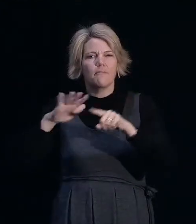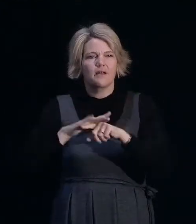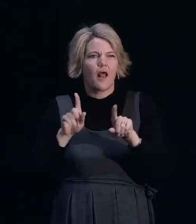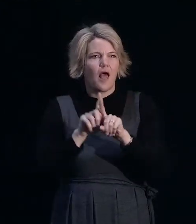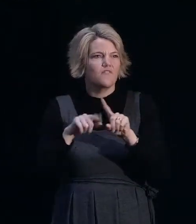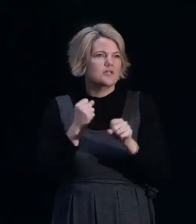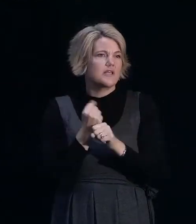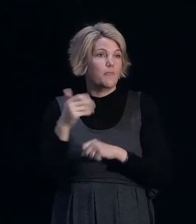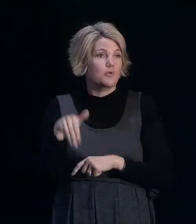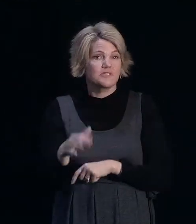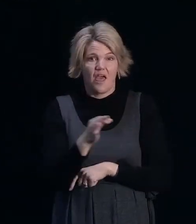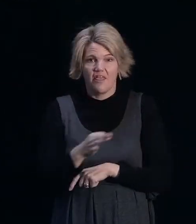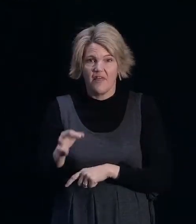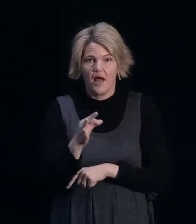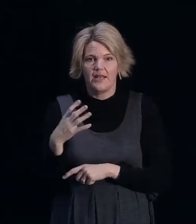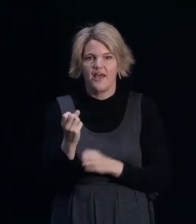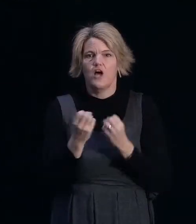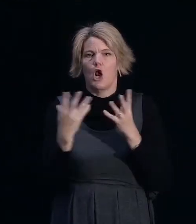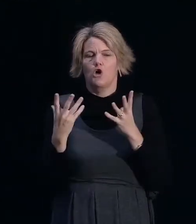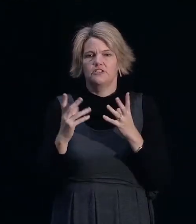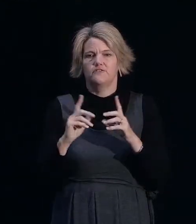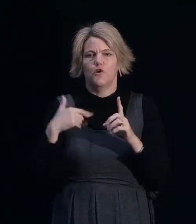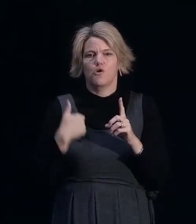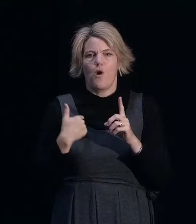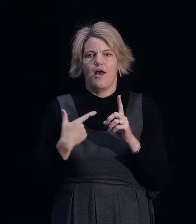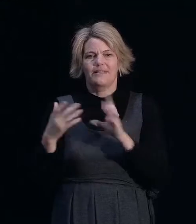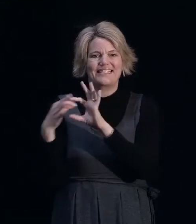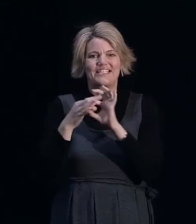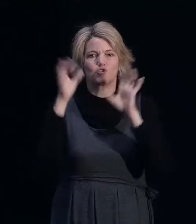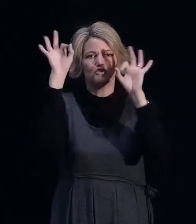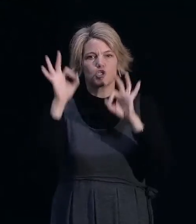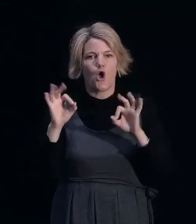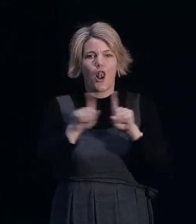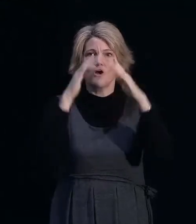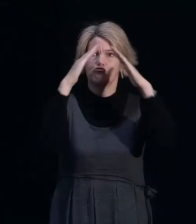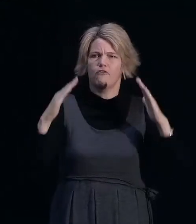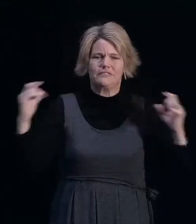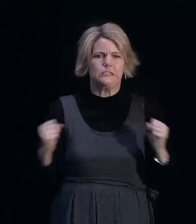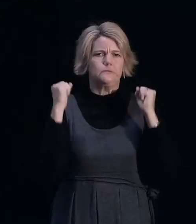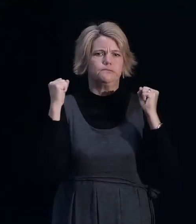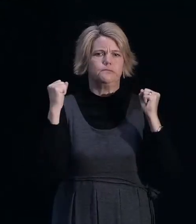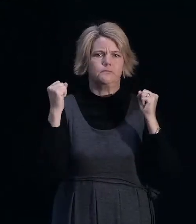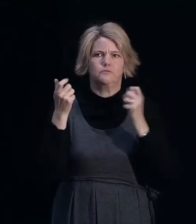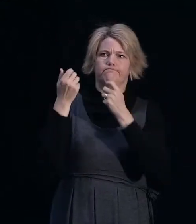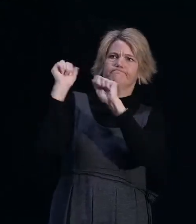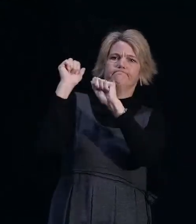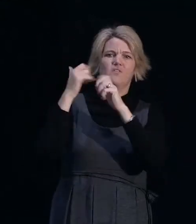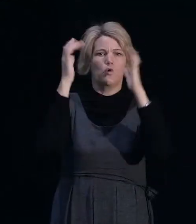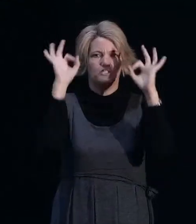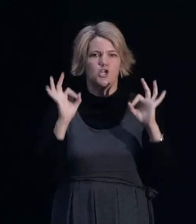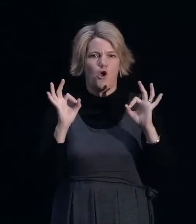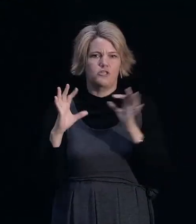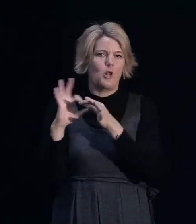of the South Island have requirements around snow load, and we have to have stronger roofs to cope with snow because of the environmental conditions.